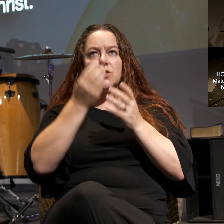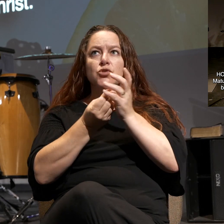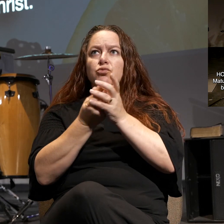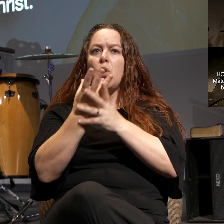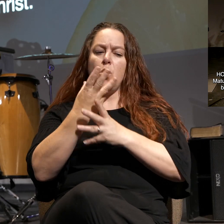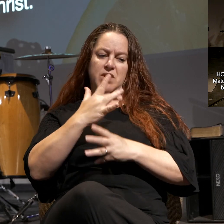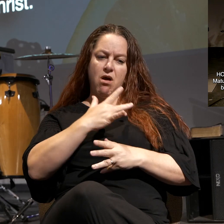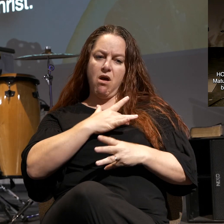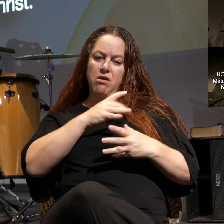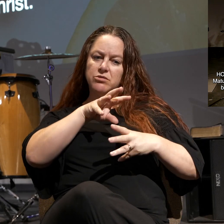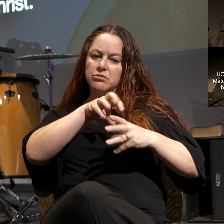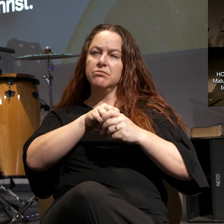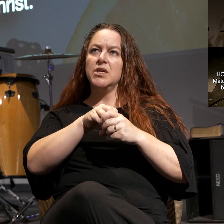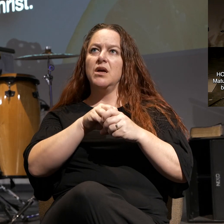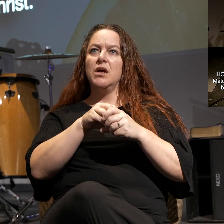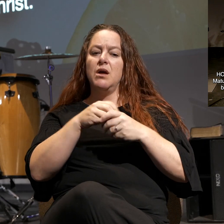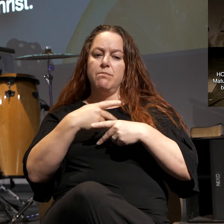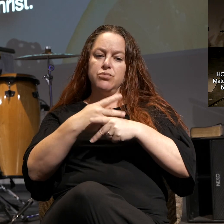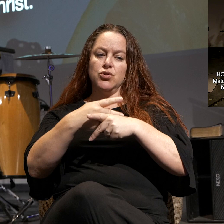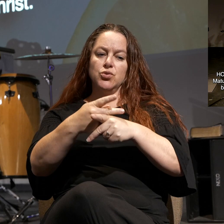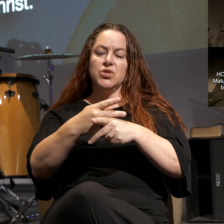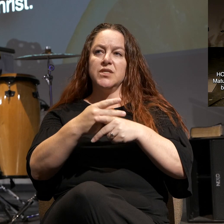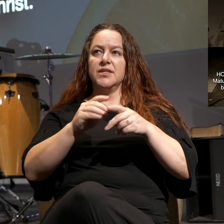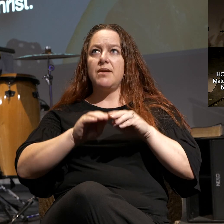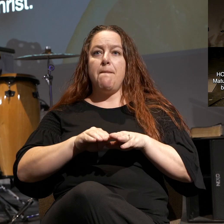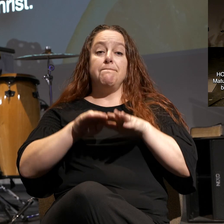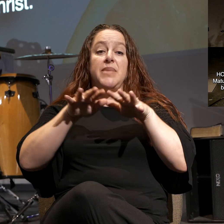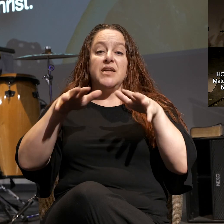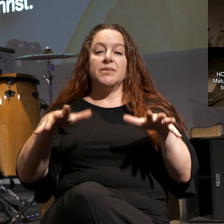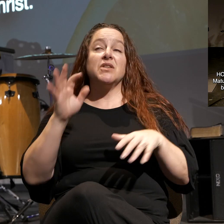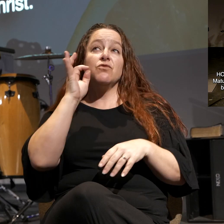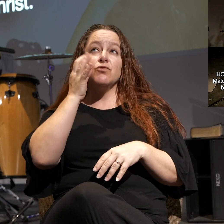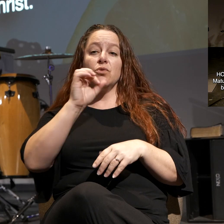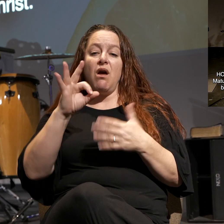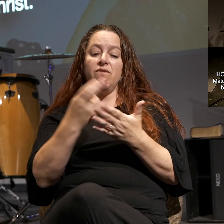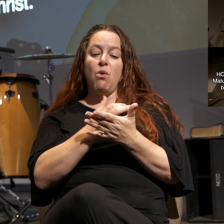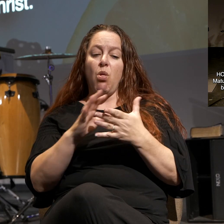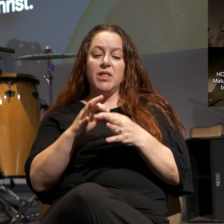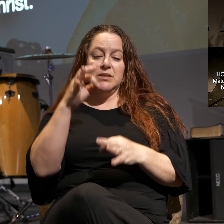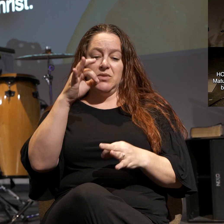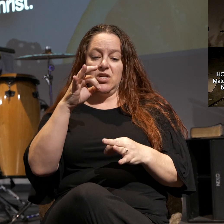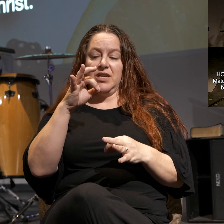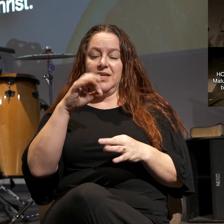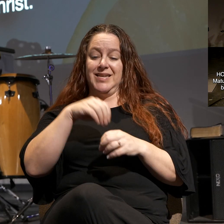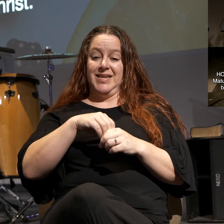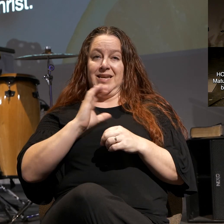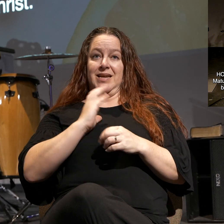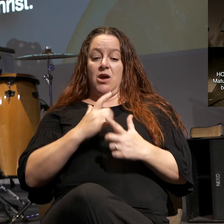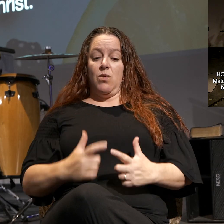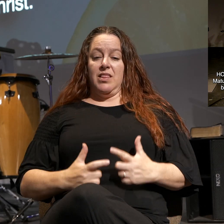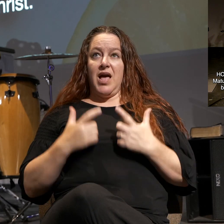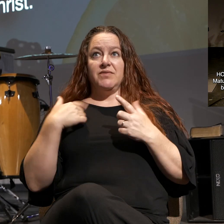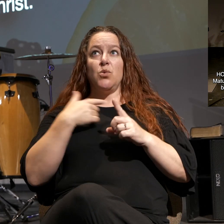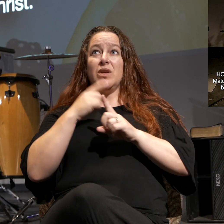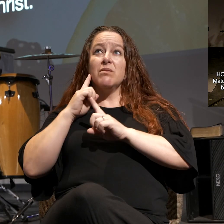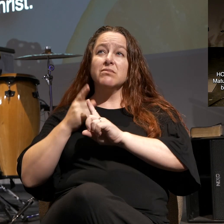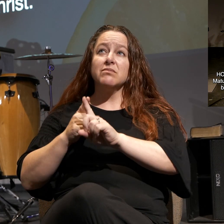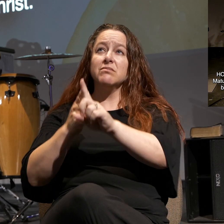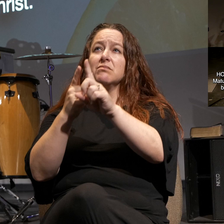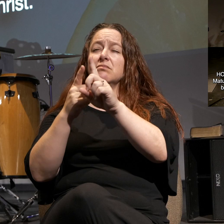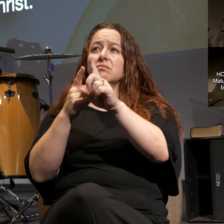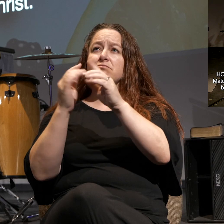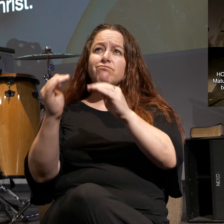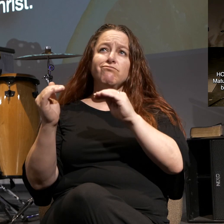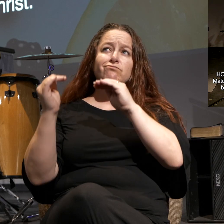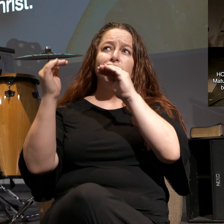engaging our hearts, producing abundantly the fruit of the Holy Spirit in our lives as we pursue greater levels